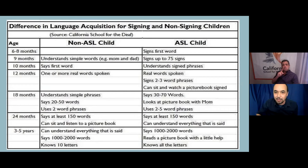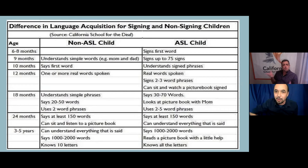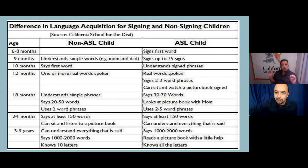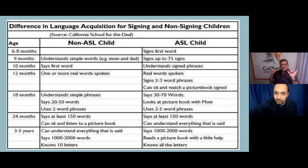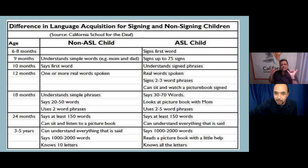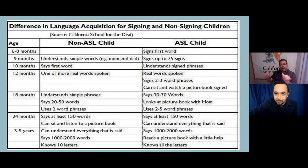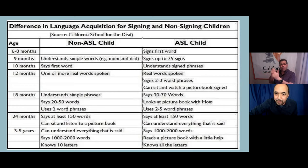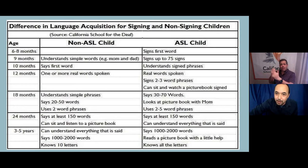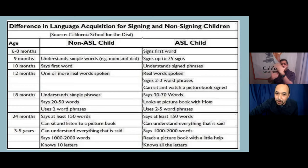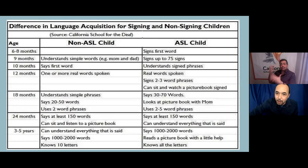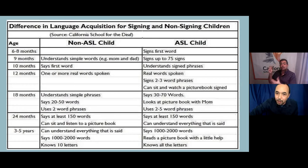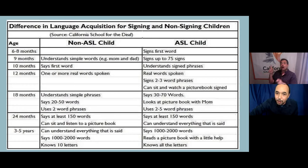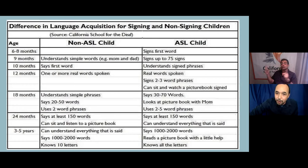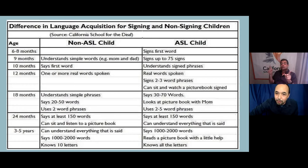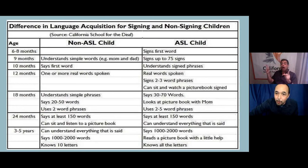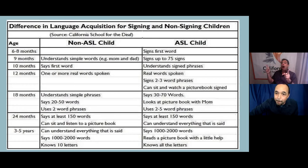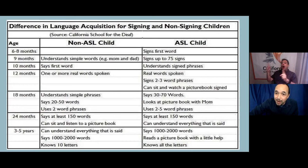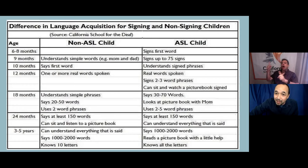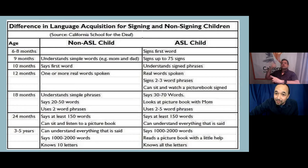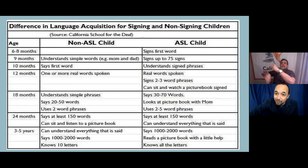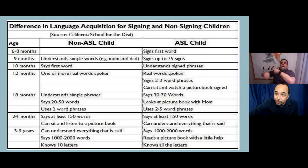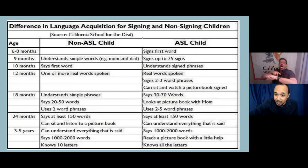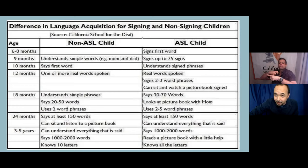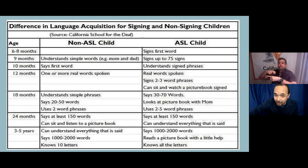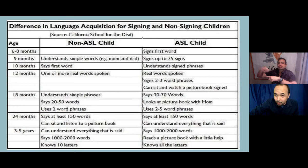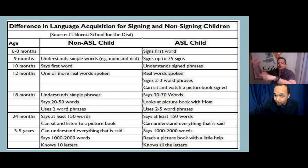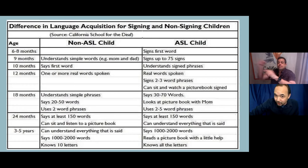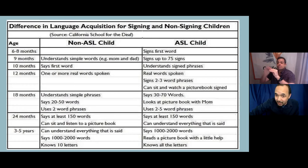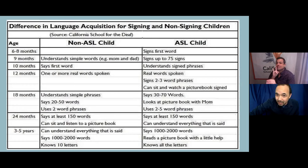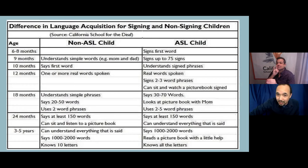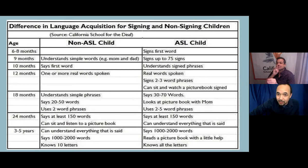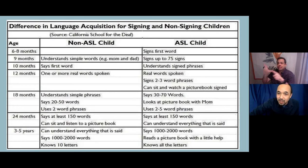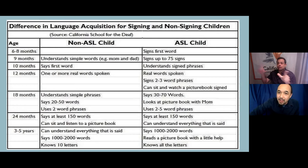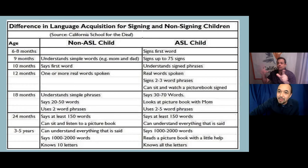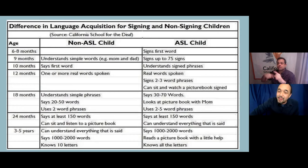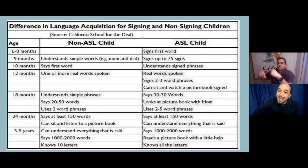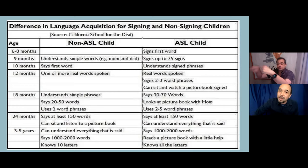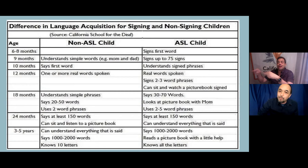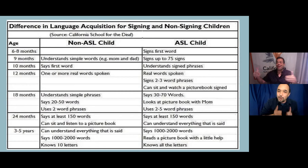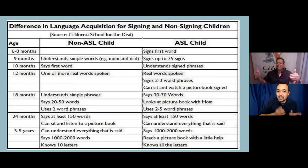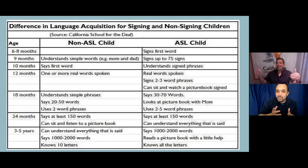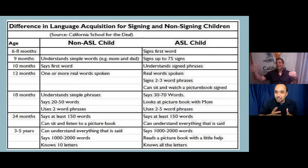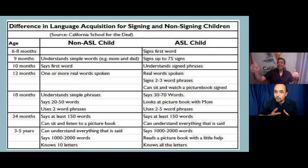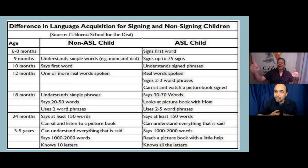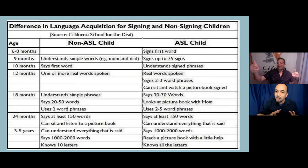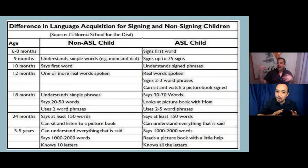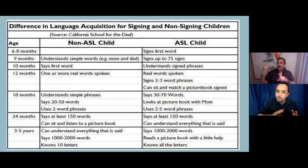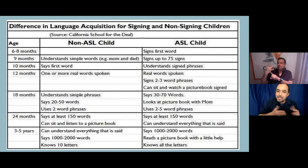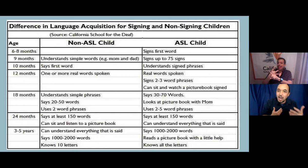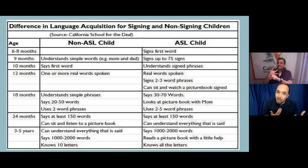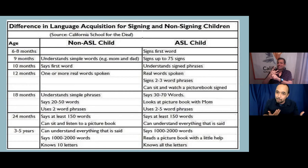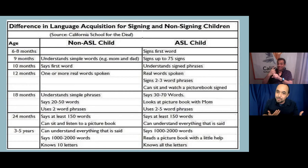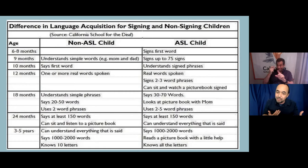indexing a lot of the time but for deaf kids or for signing kids that pointing and gesturing